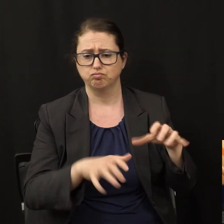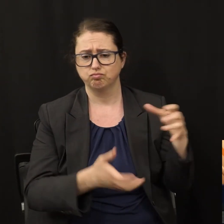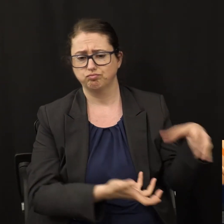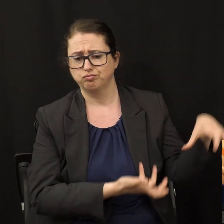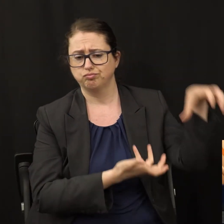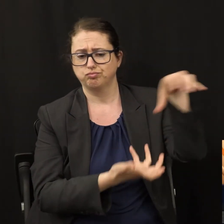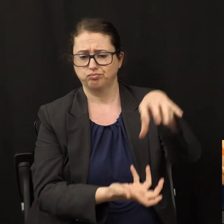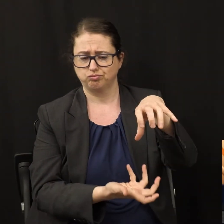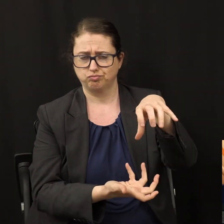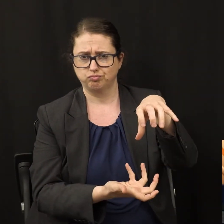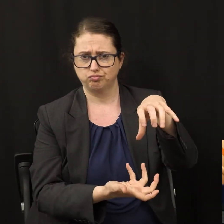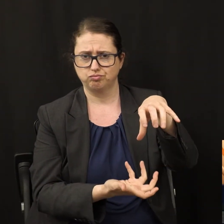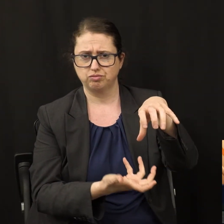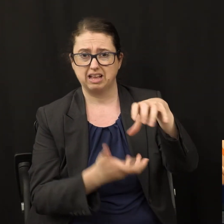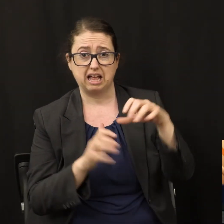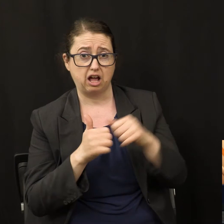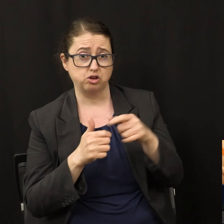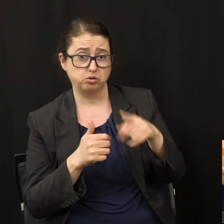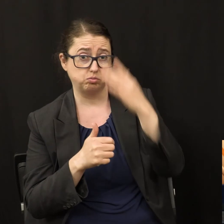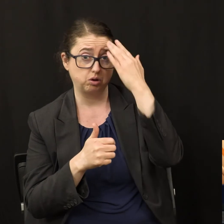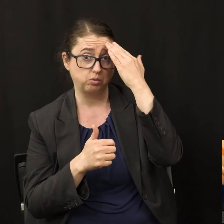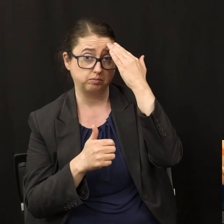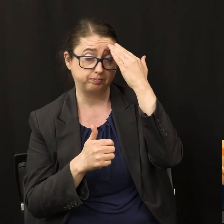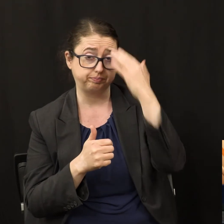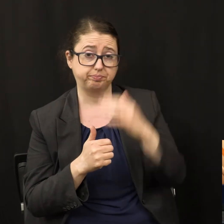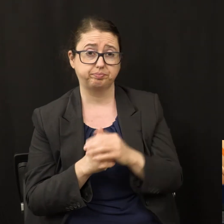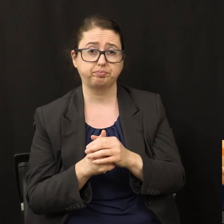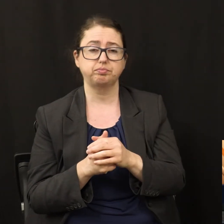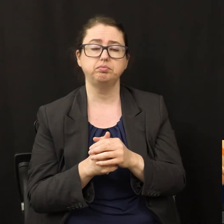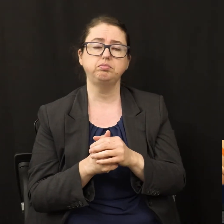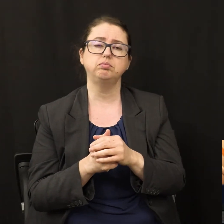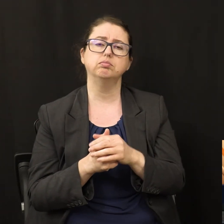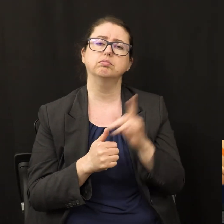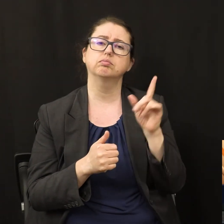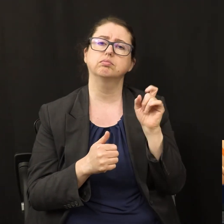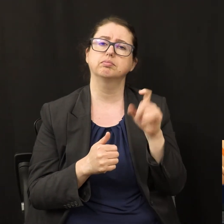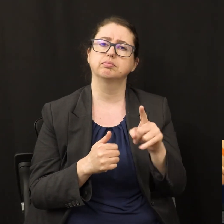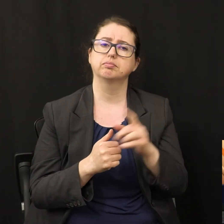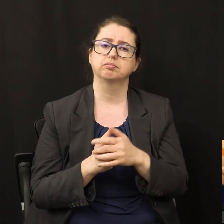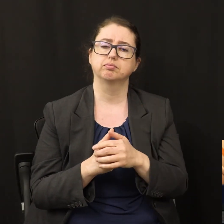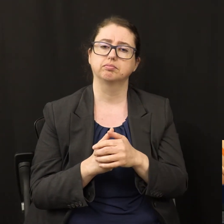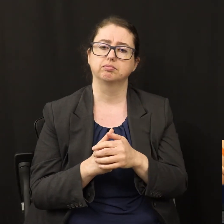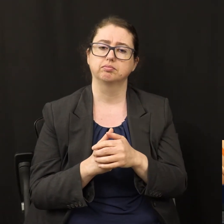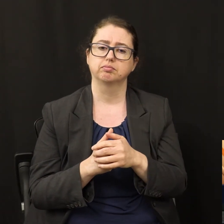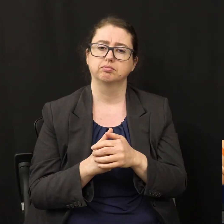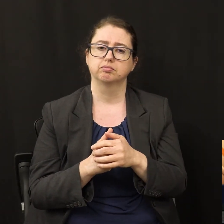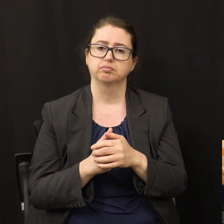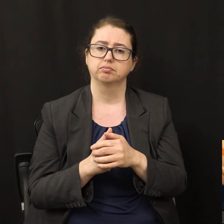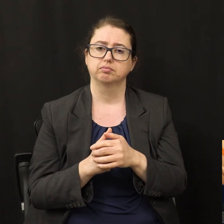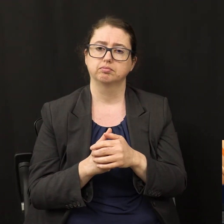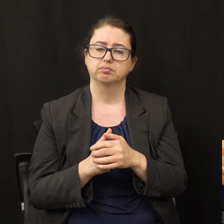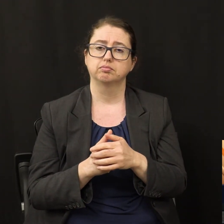You say, how do we know that? Well, let me ask you, what was it that ripened the harvest in biblical times?